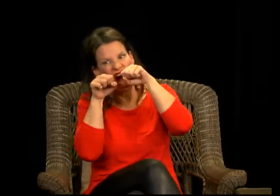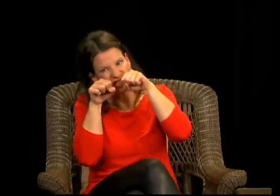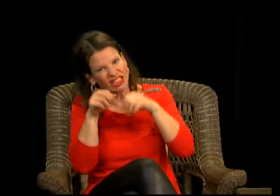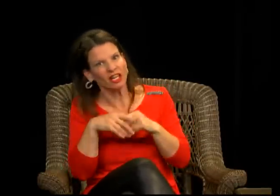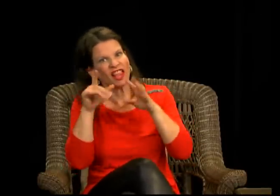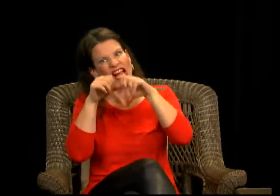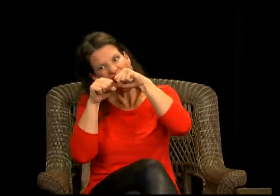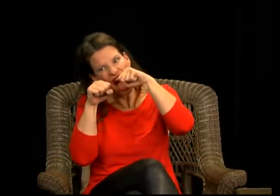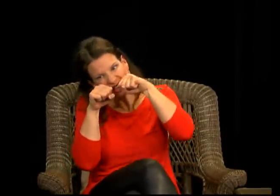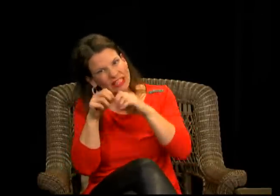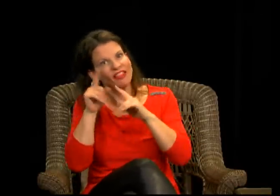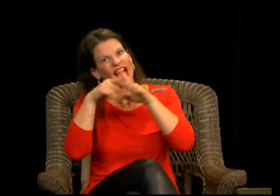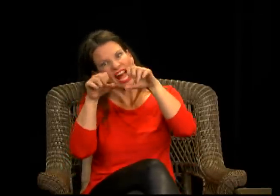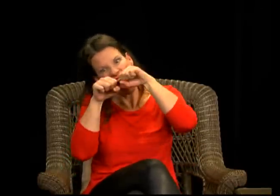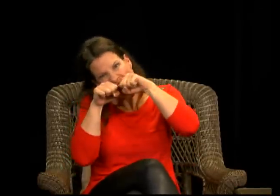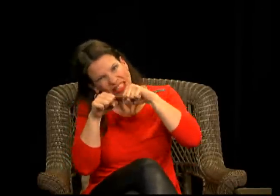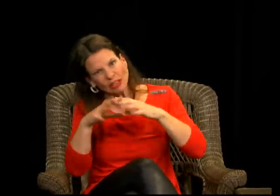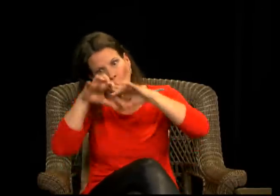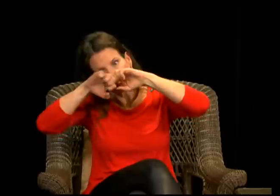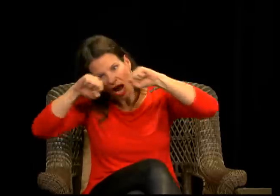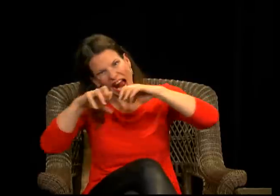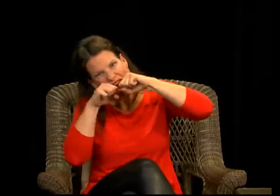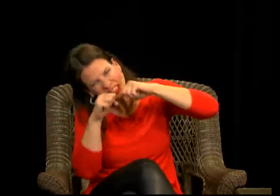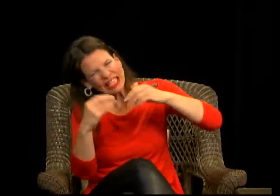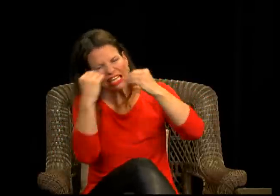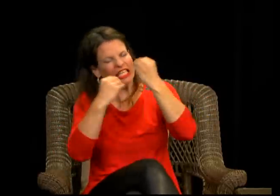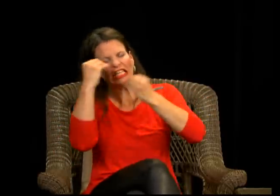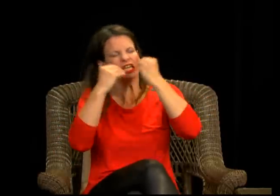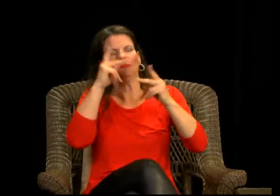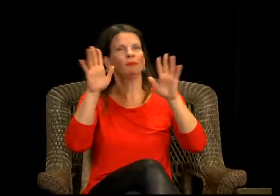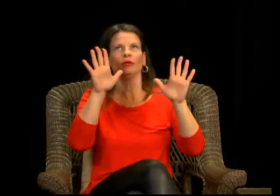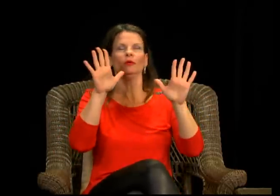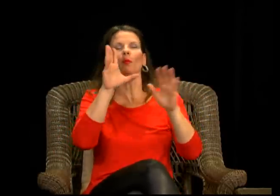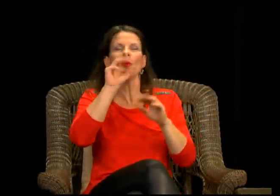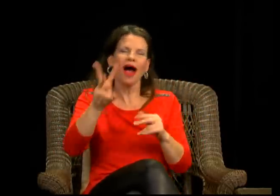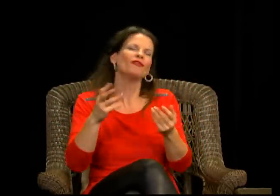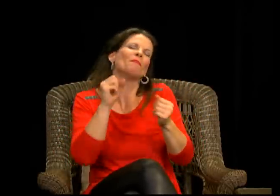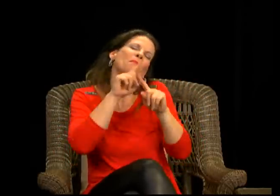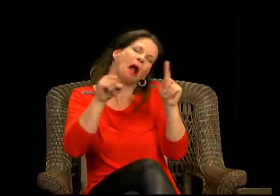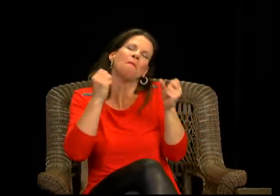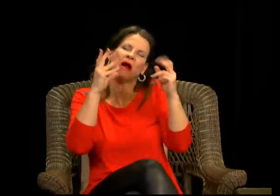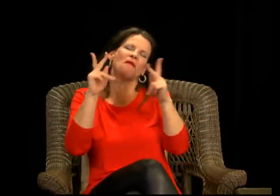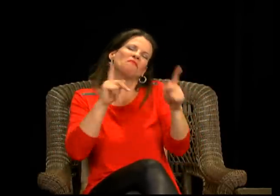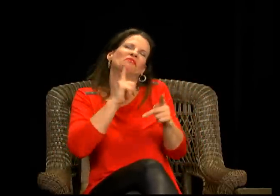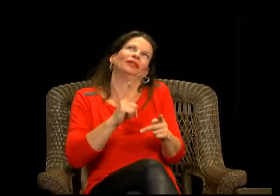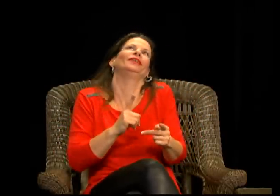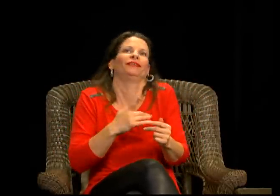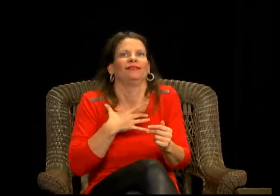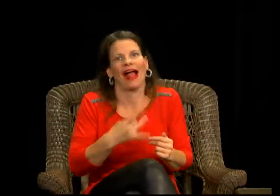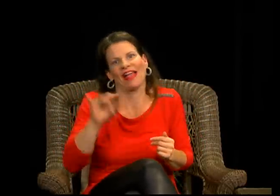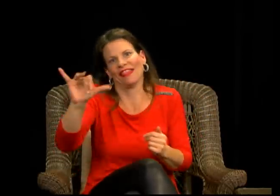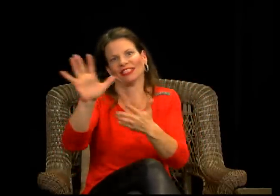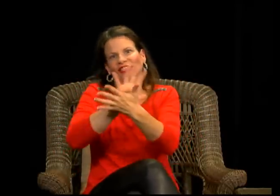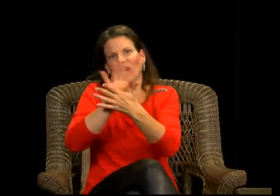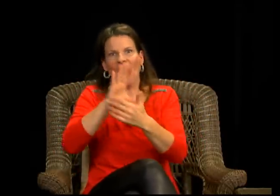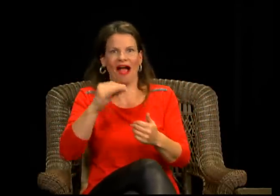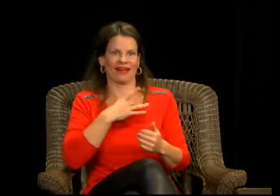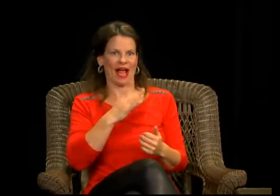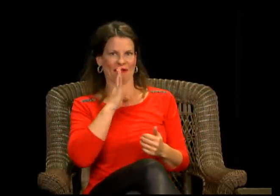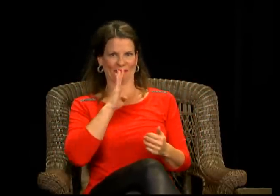was the concept. So it was like a, it was a parade that was, um, you know, something that a lot of people enjoy, something that